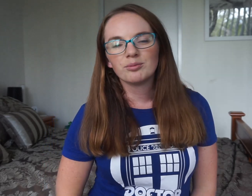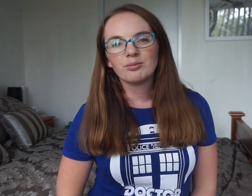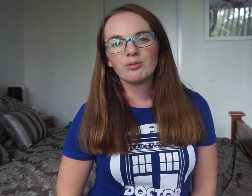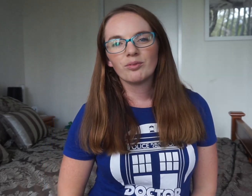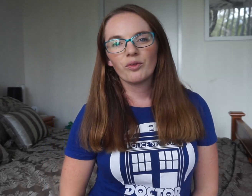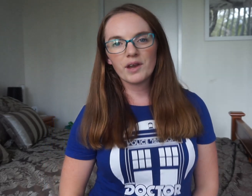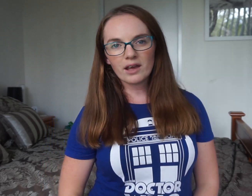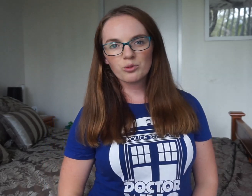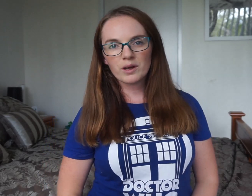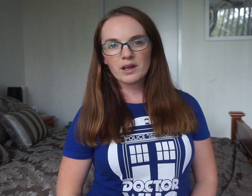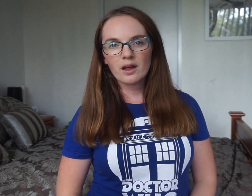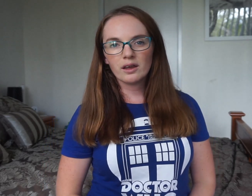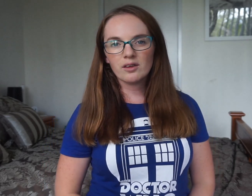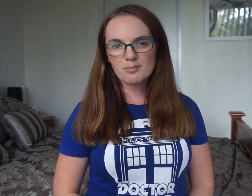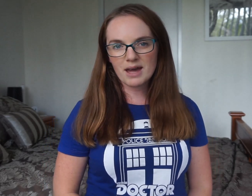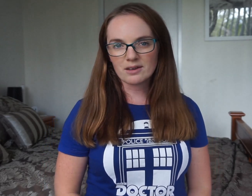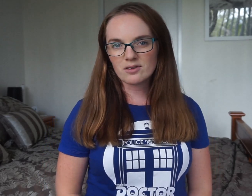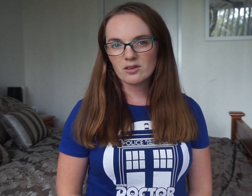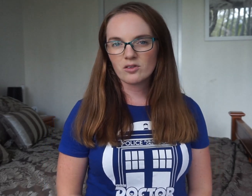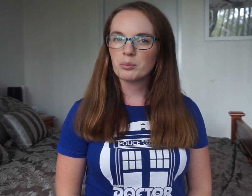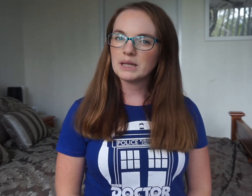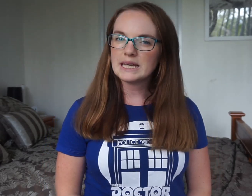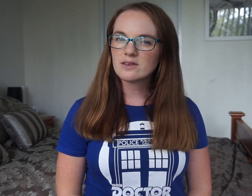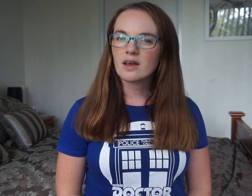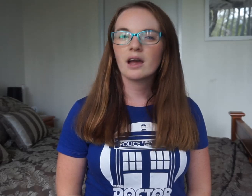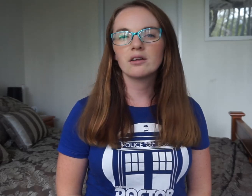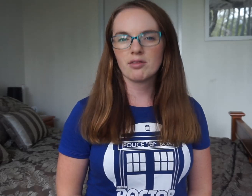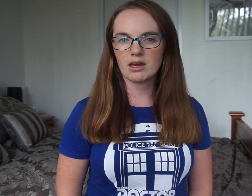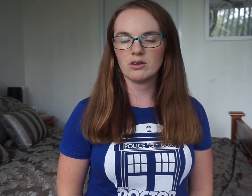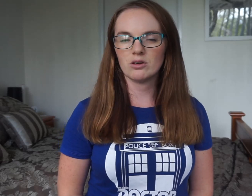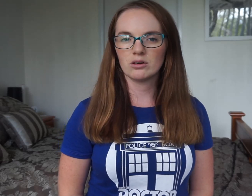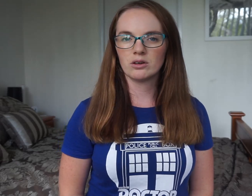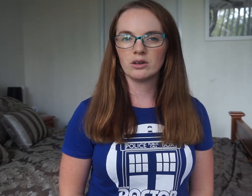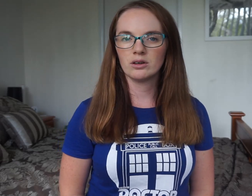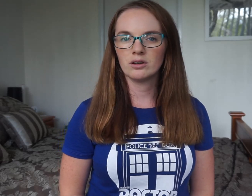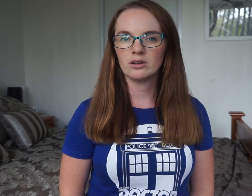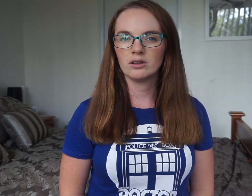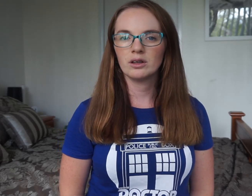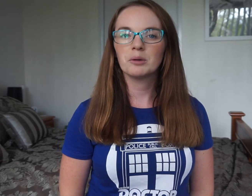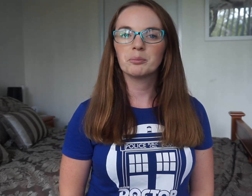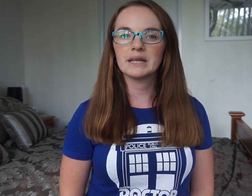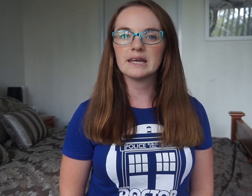The next one is manners. So please and thank you. Please.